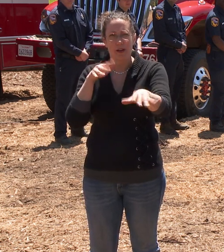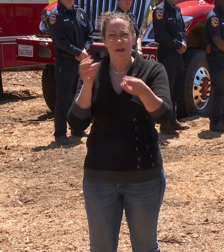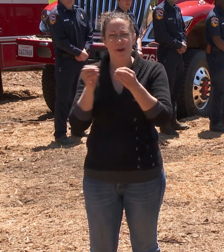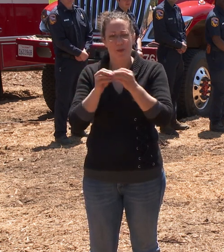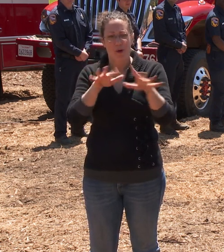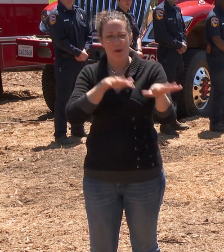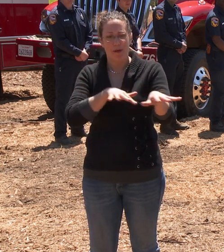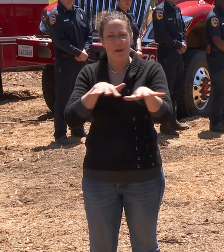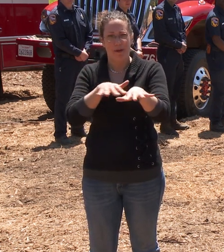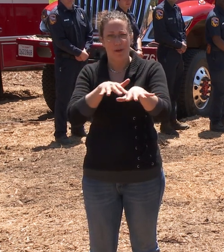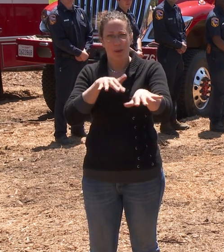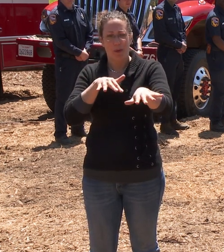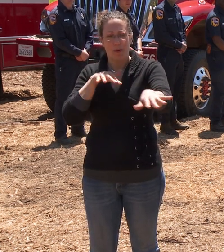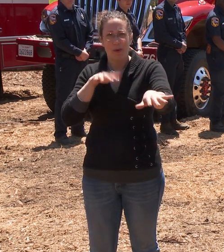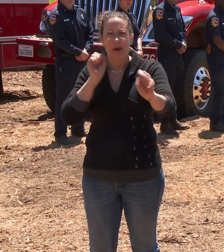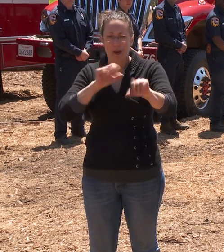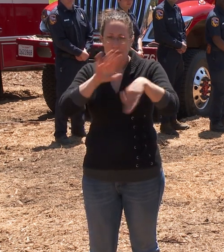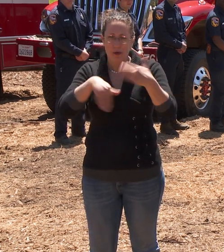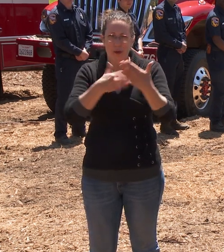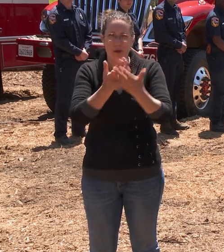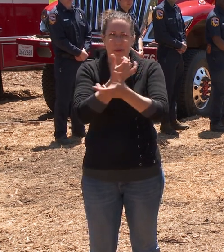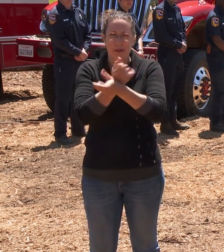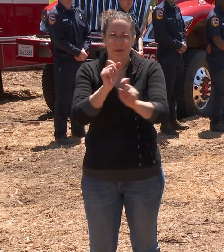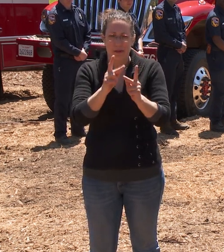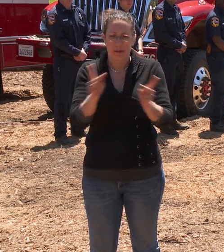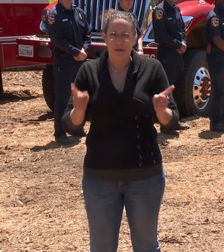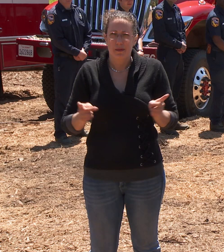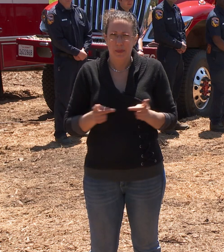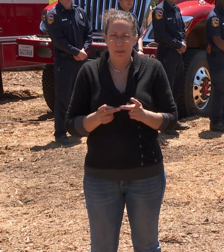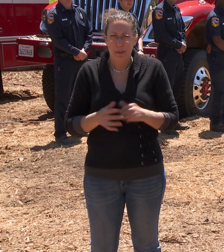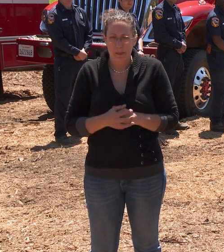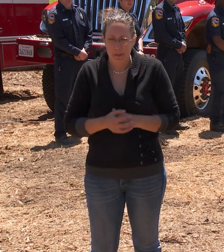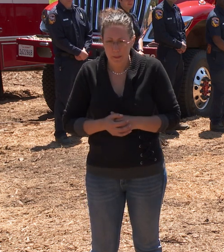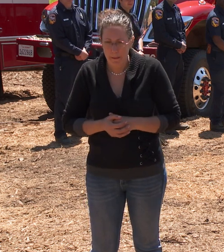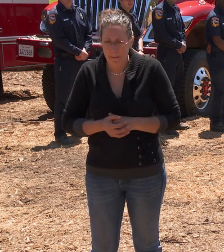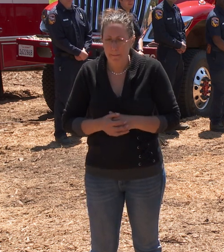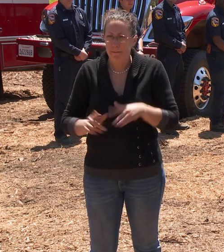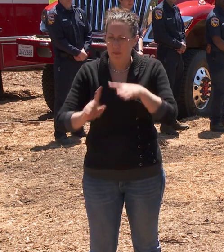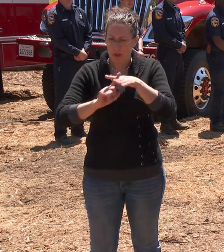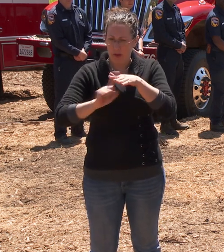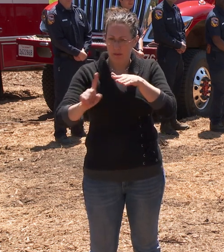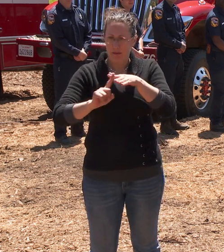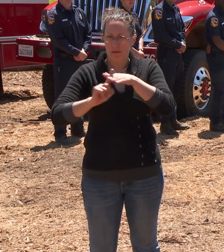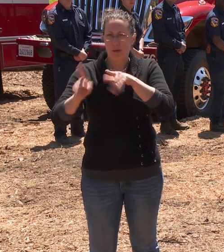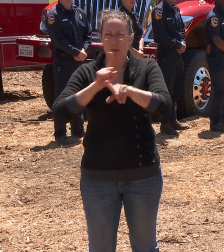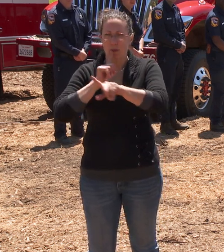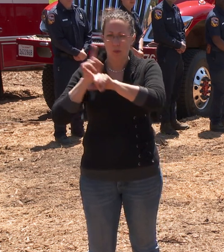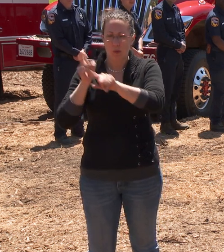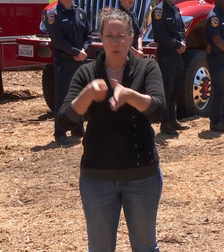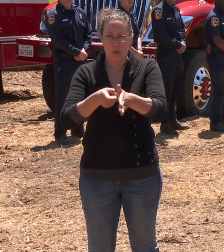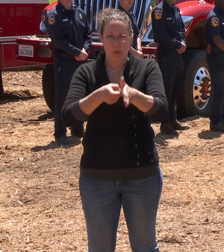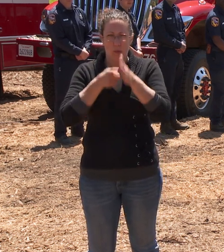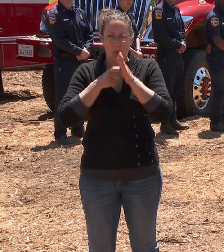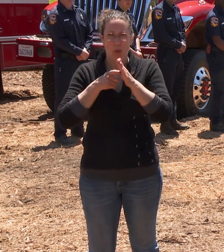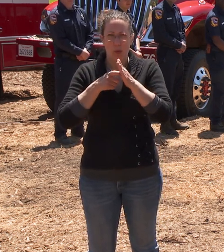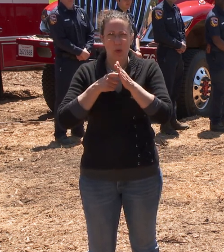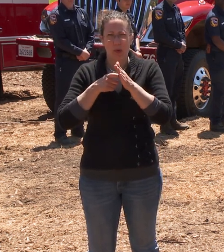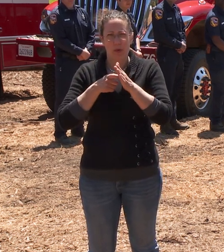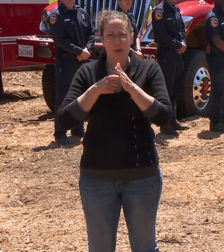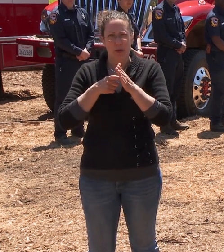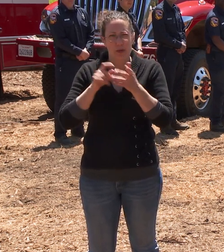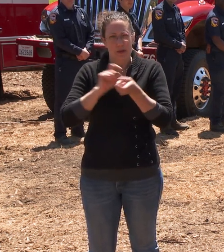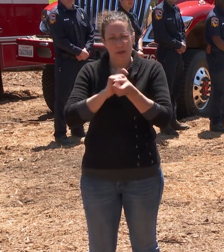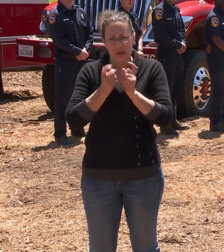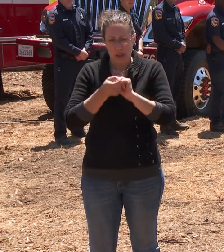to reach your destination safely. As evacuation orders begin to lift in certain areas, stay vigilant